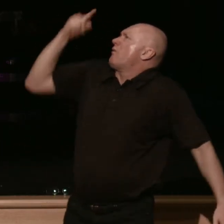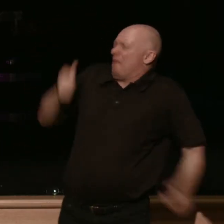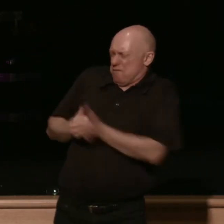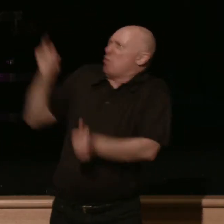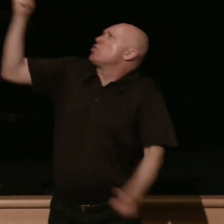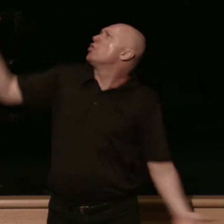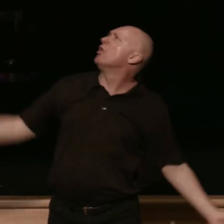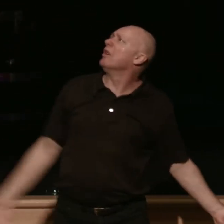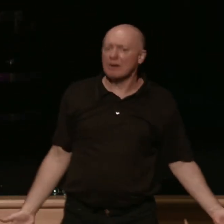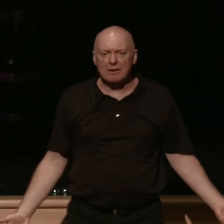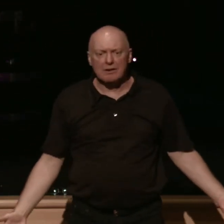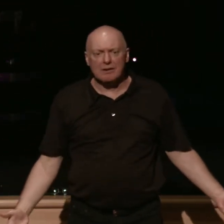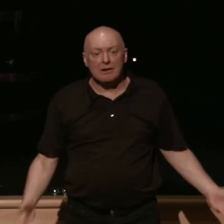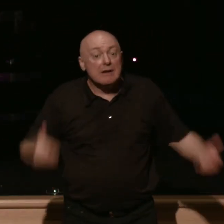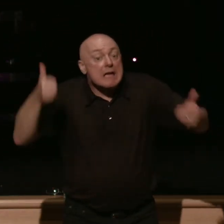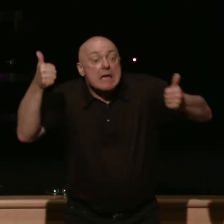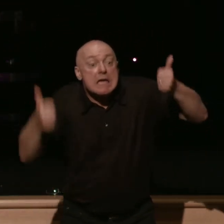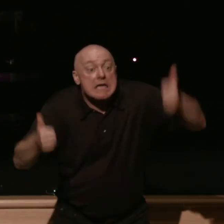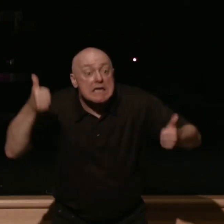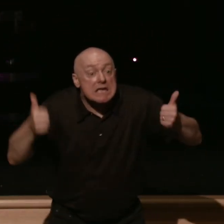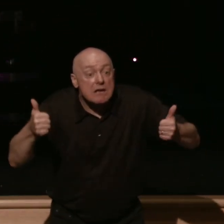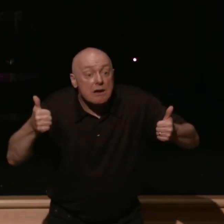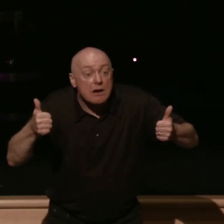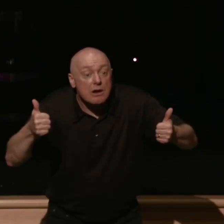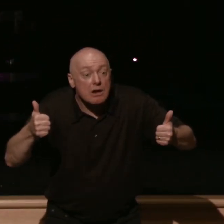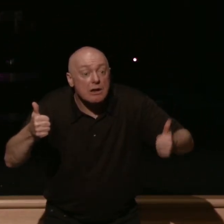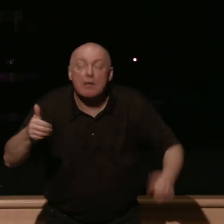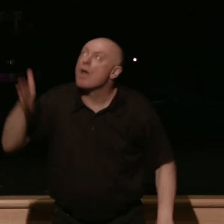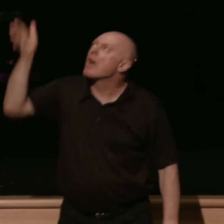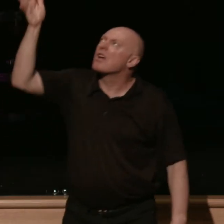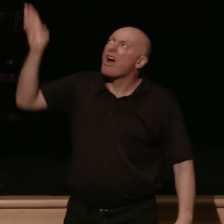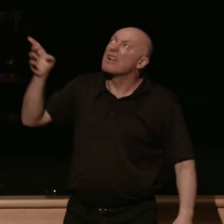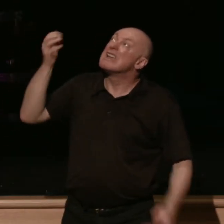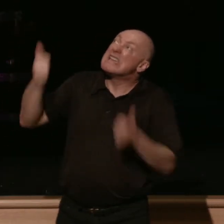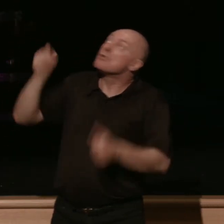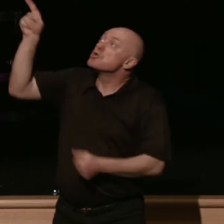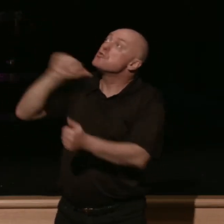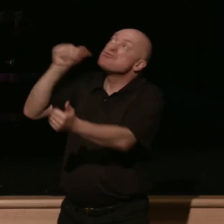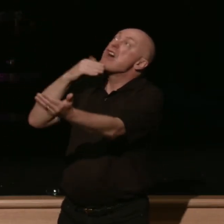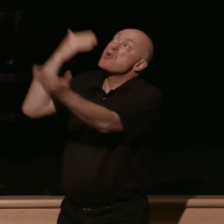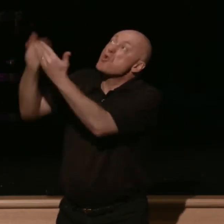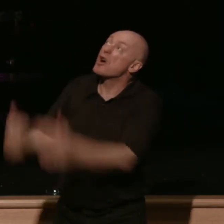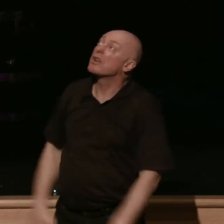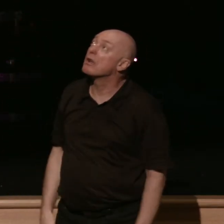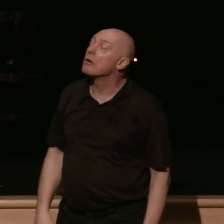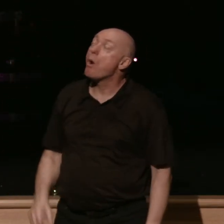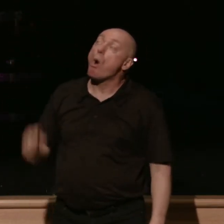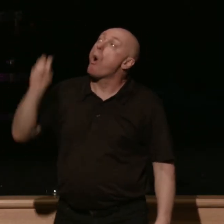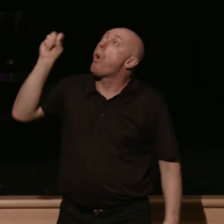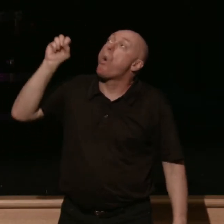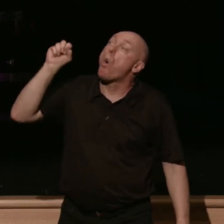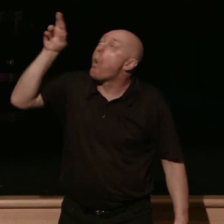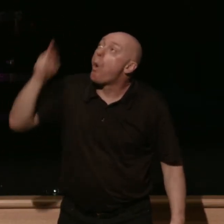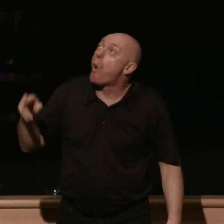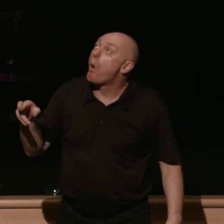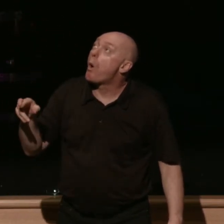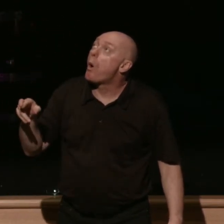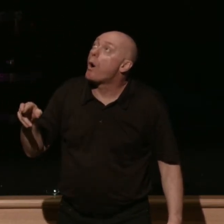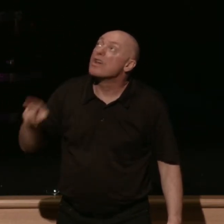Either God is not good or God is not powerful